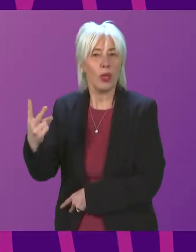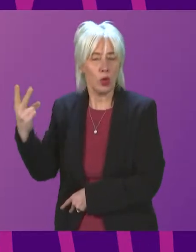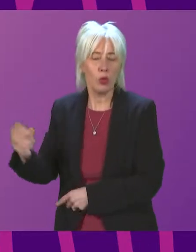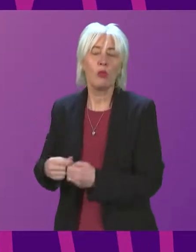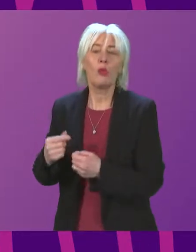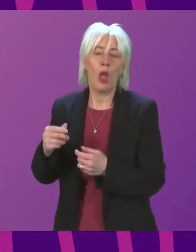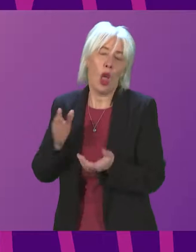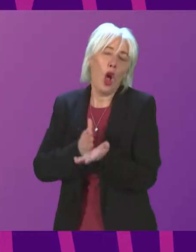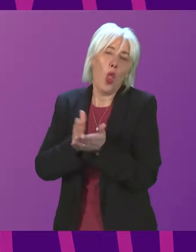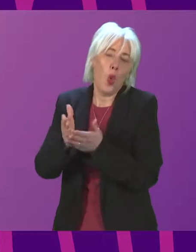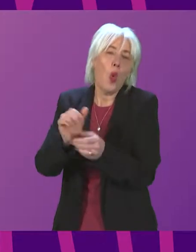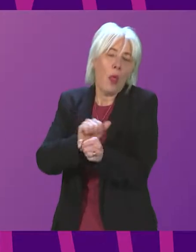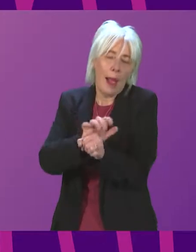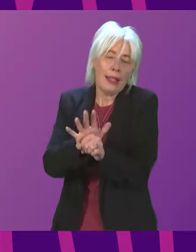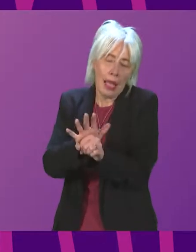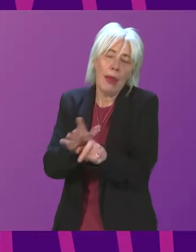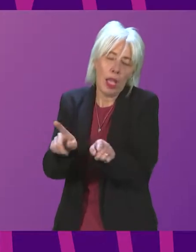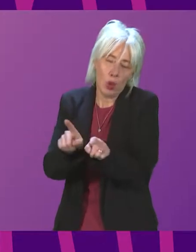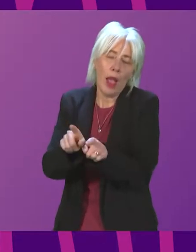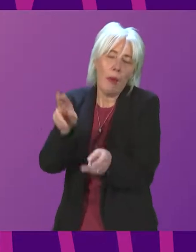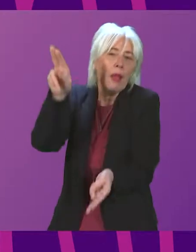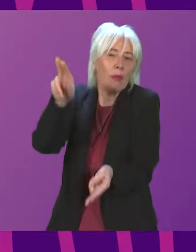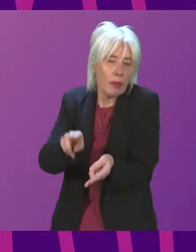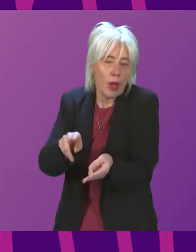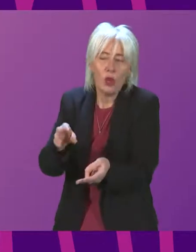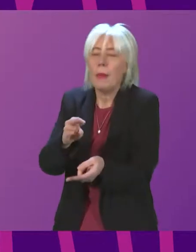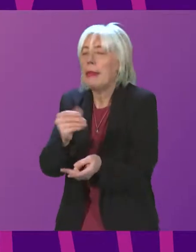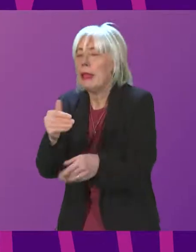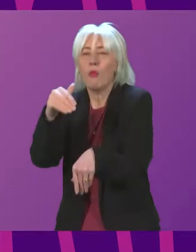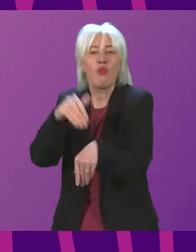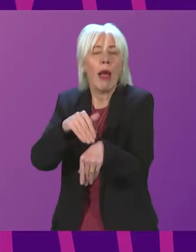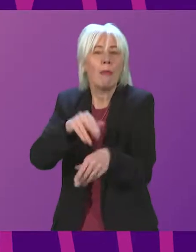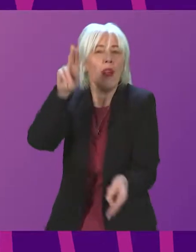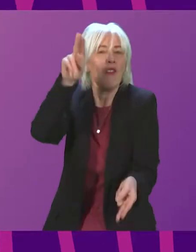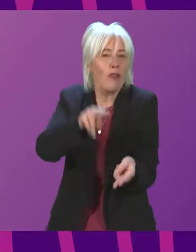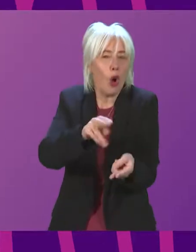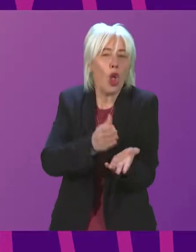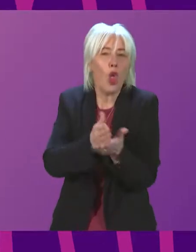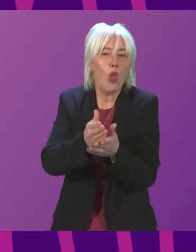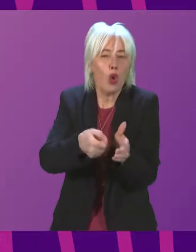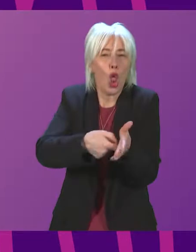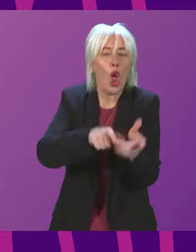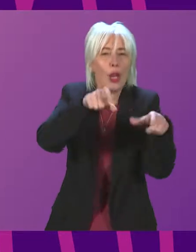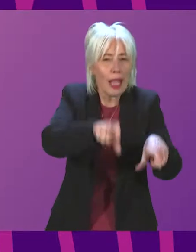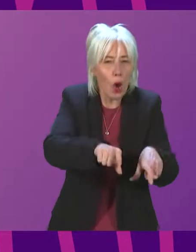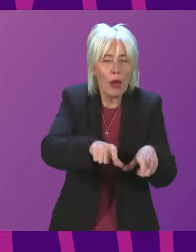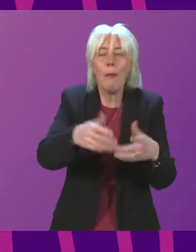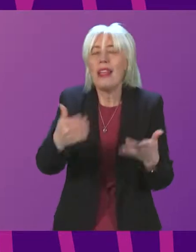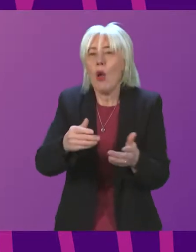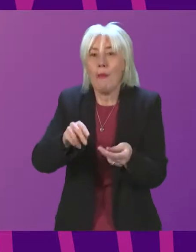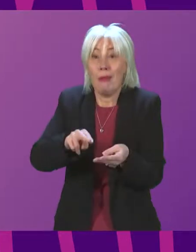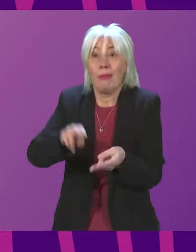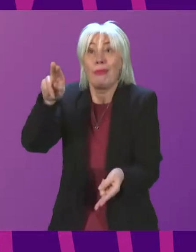as they are in all jurisdictions, so that the fall that we saw in some crimes during the lockdown period has now been followed by an increase in some of those areas